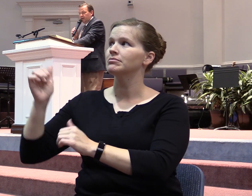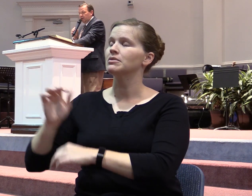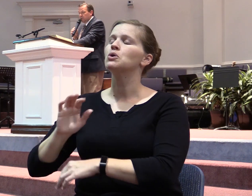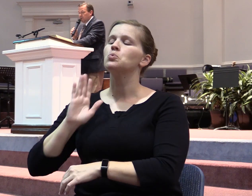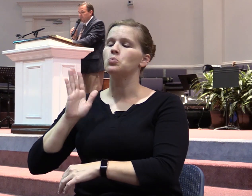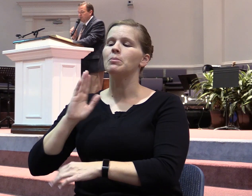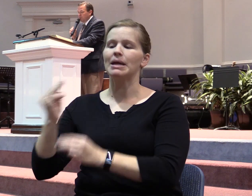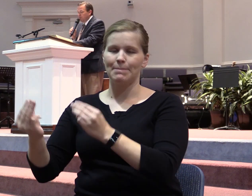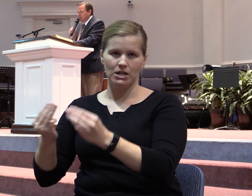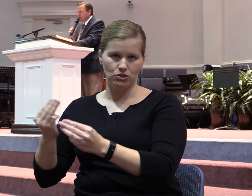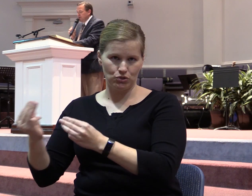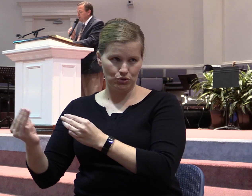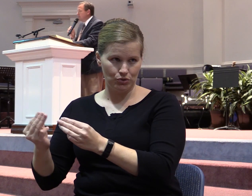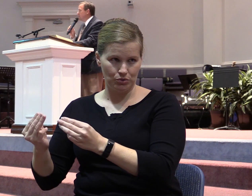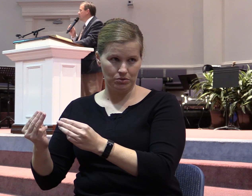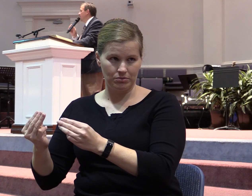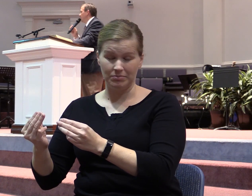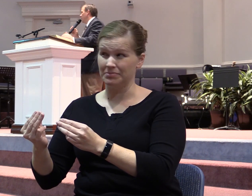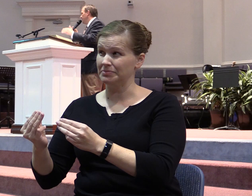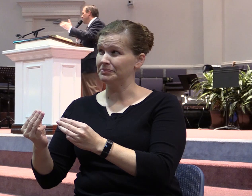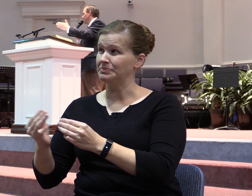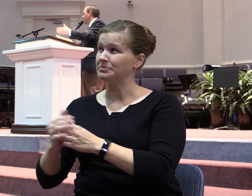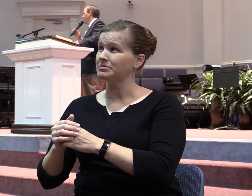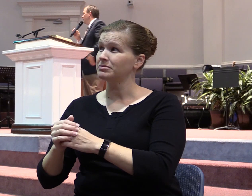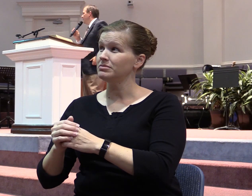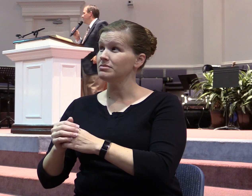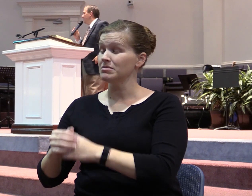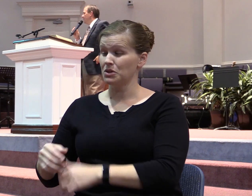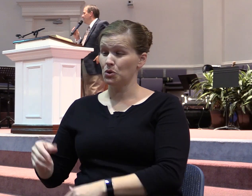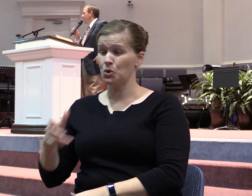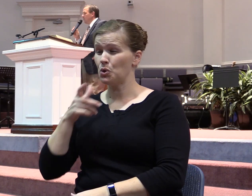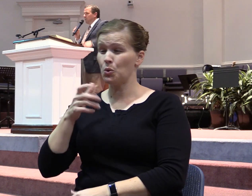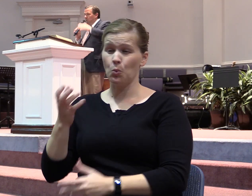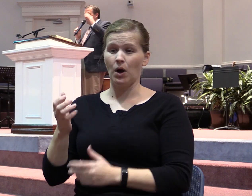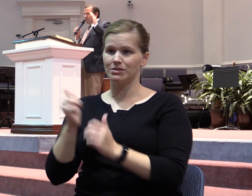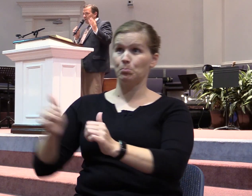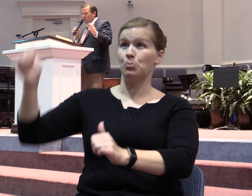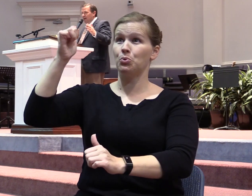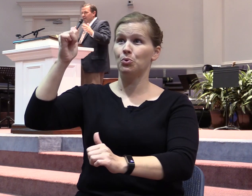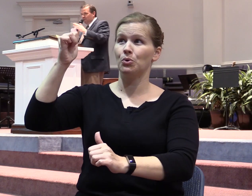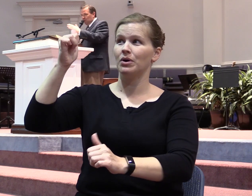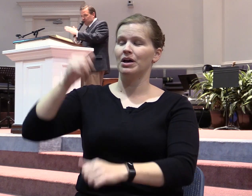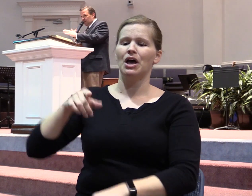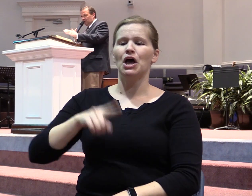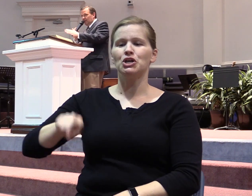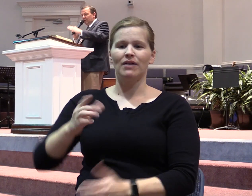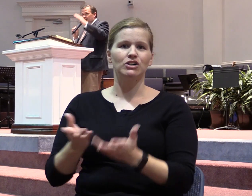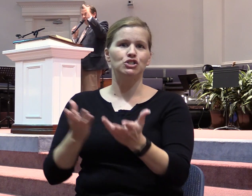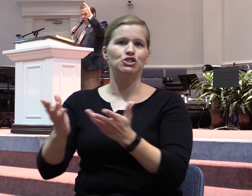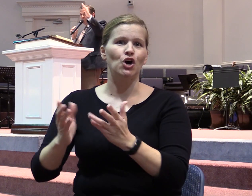And whosoever of will be the chiefest, you're going to be the servant of all. So if you want to sit on the right, if you want to sit on the left, and if you want to